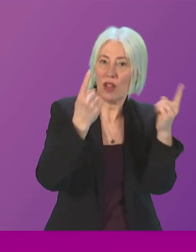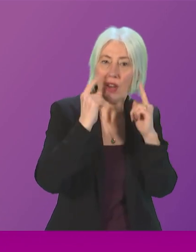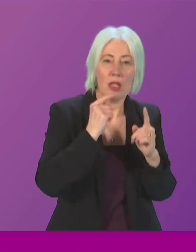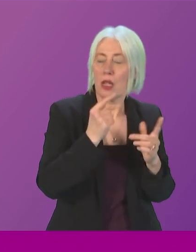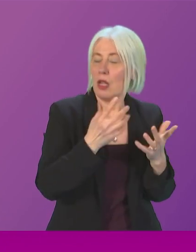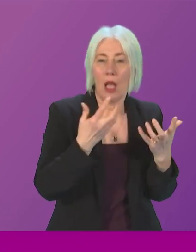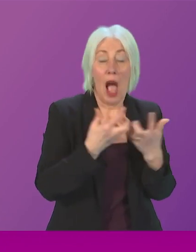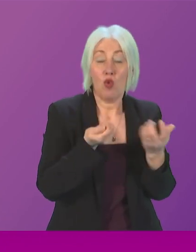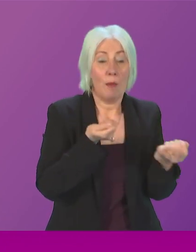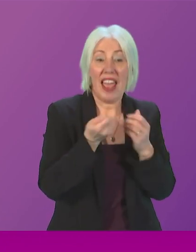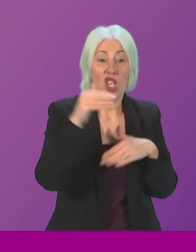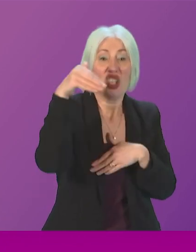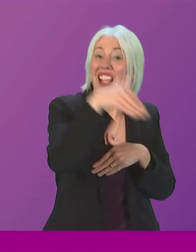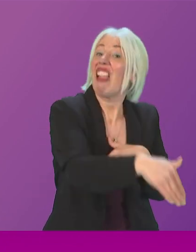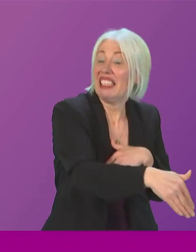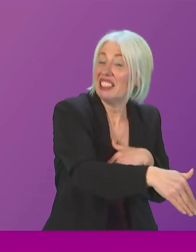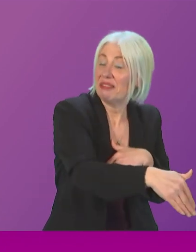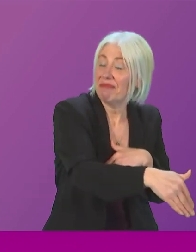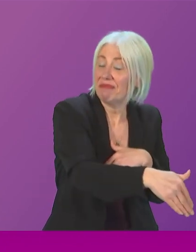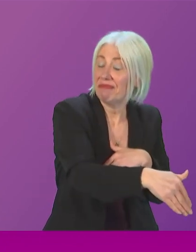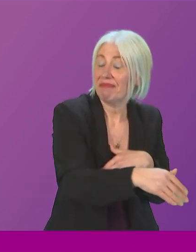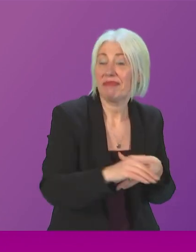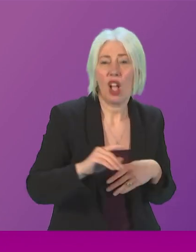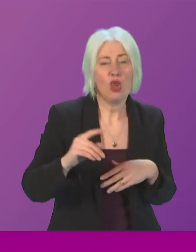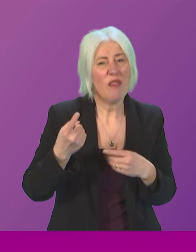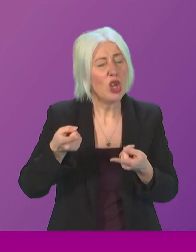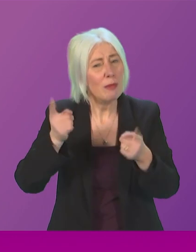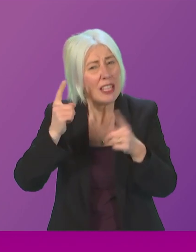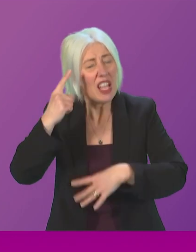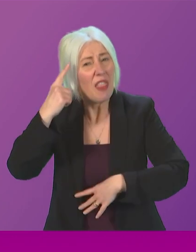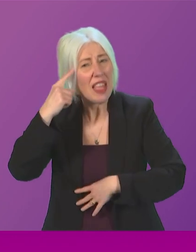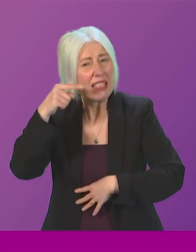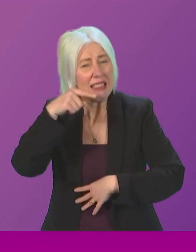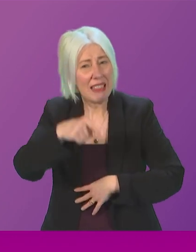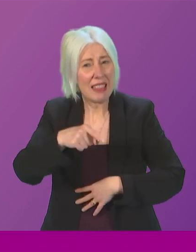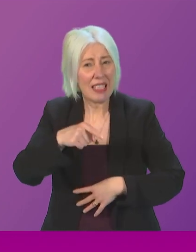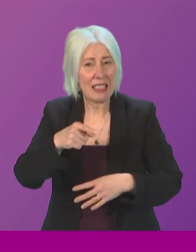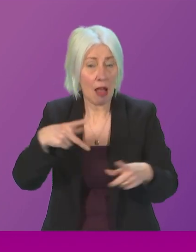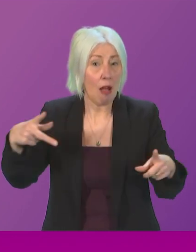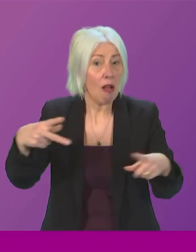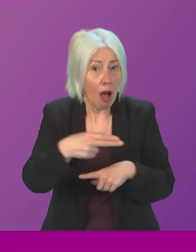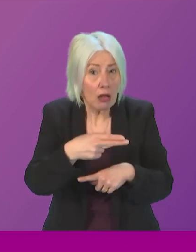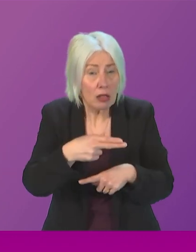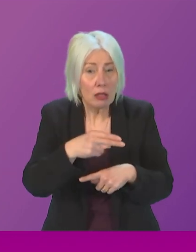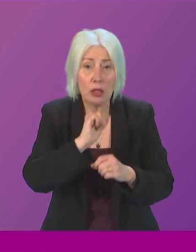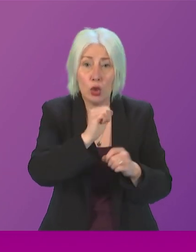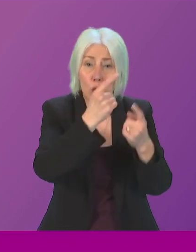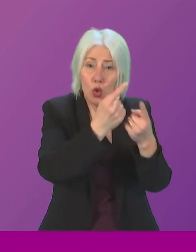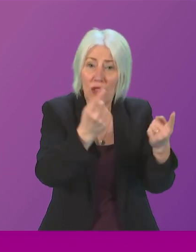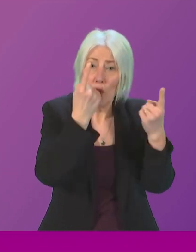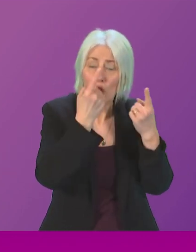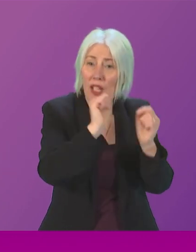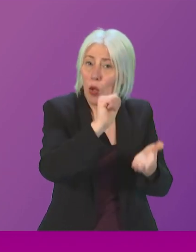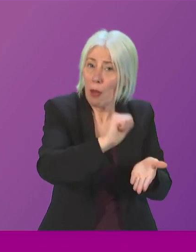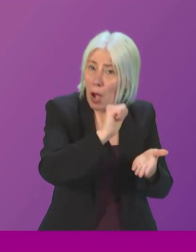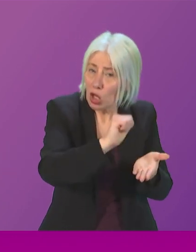managed decline so why does the First Minister think this multi-million pound cut to the university's budget